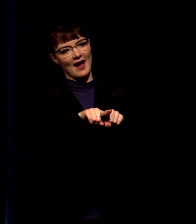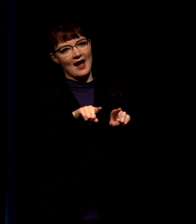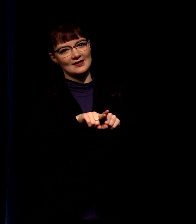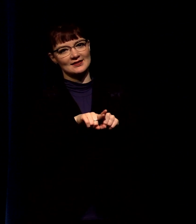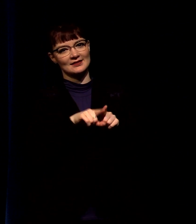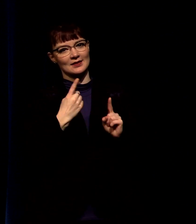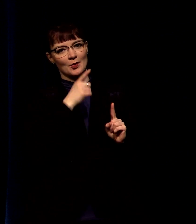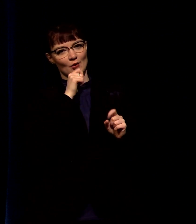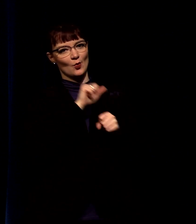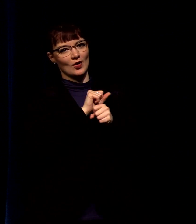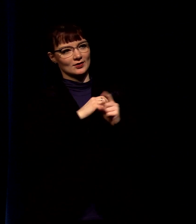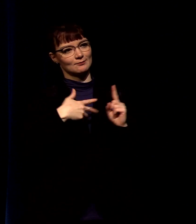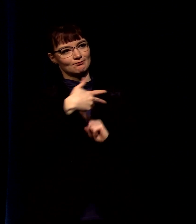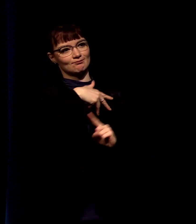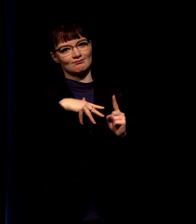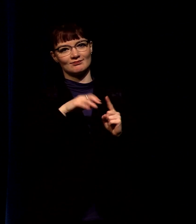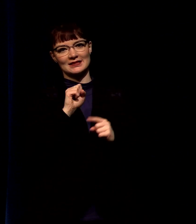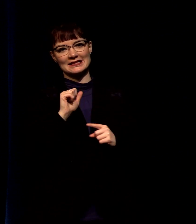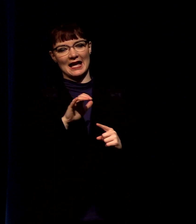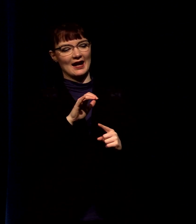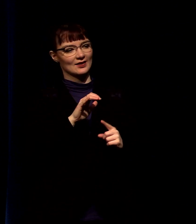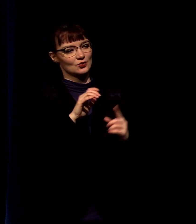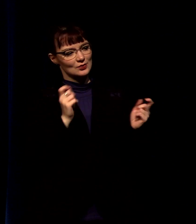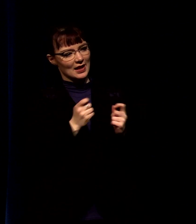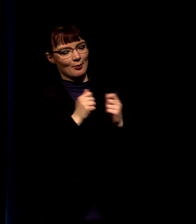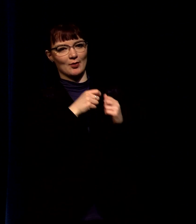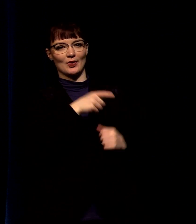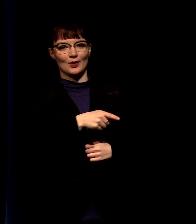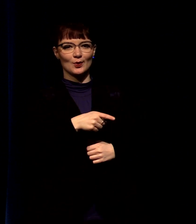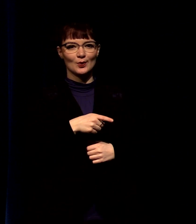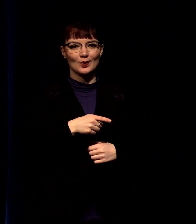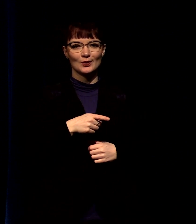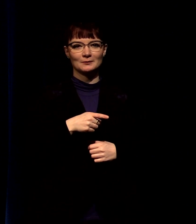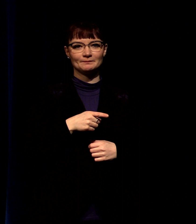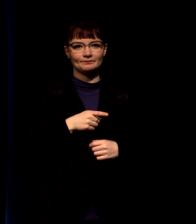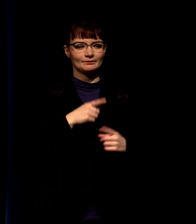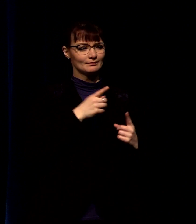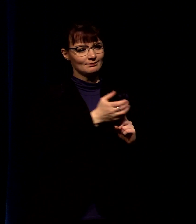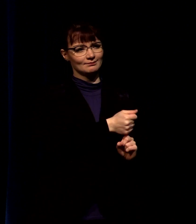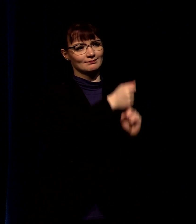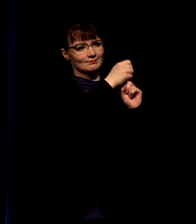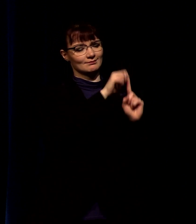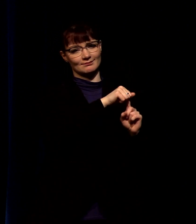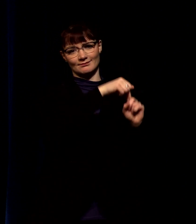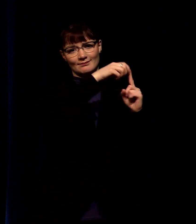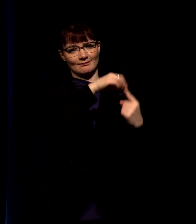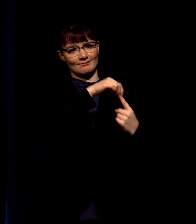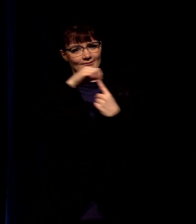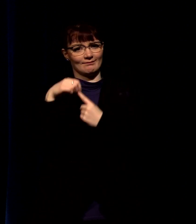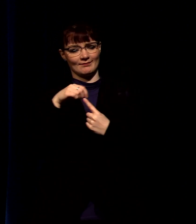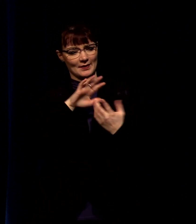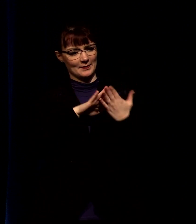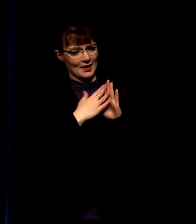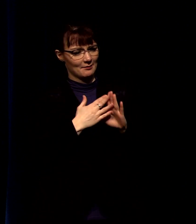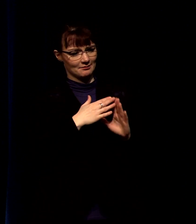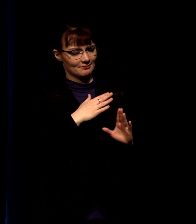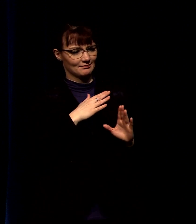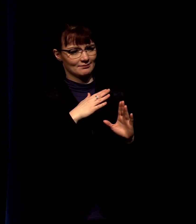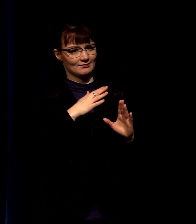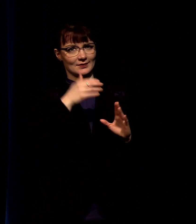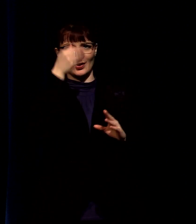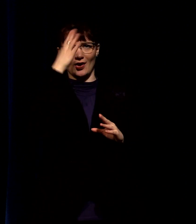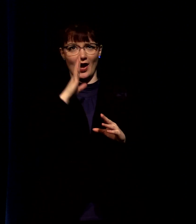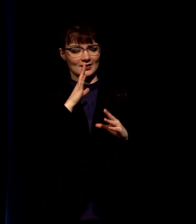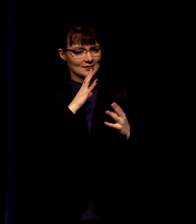as someone who works in our district to just celebrate with you uh this moment you're set apart ordained and consecrated to be a minister of the gospel of jesus christ